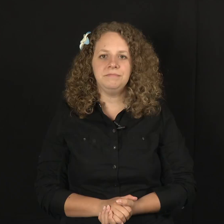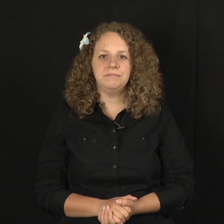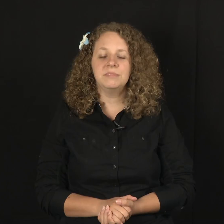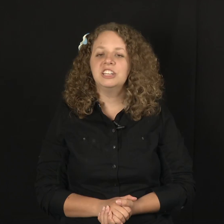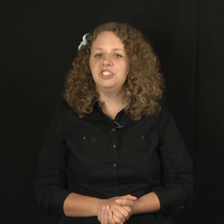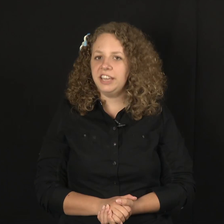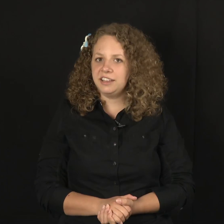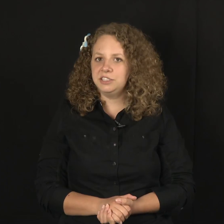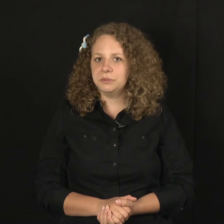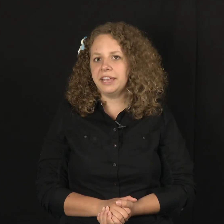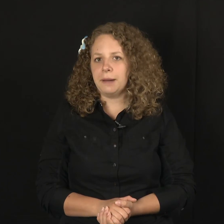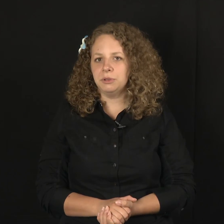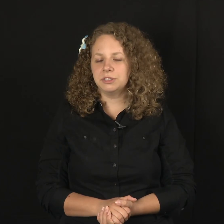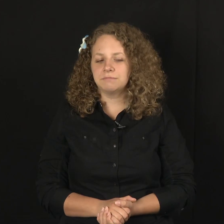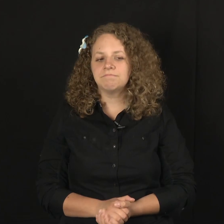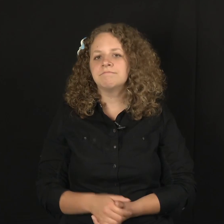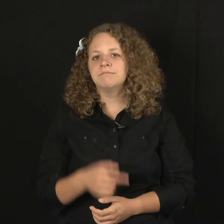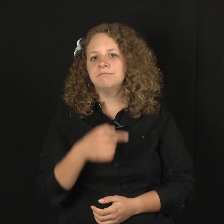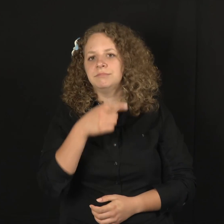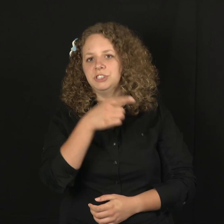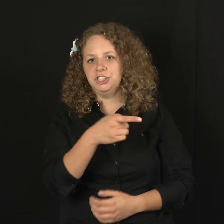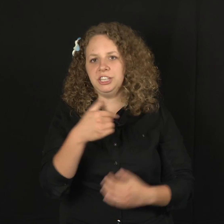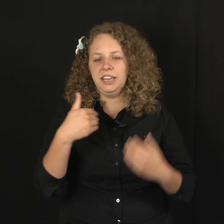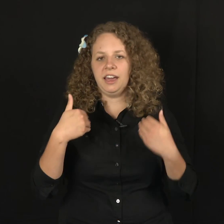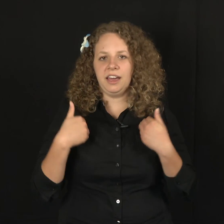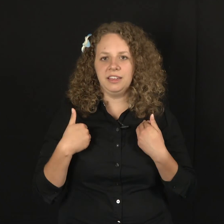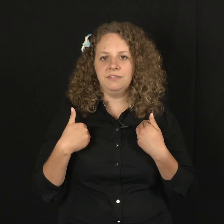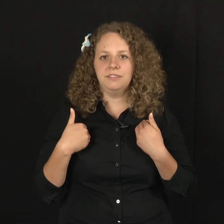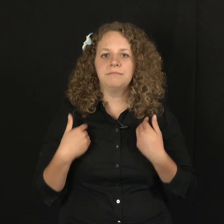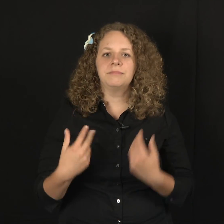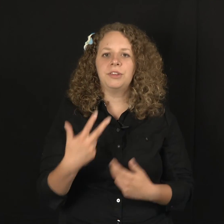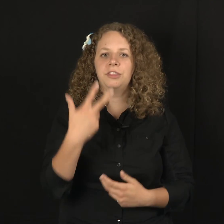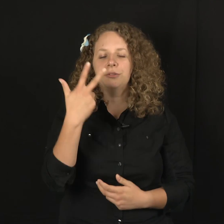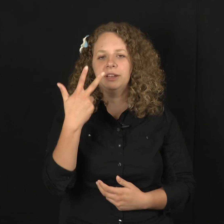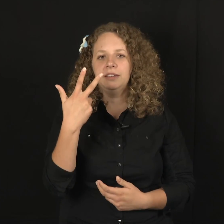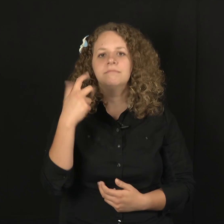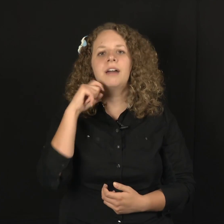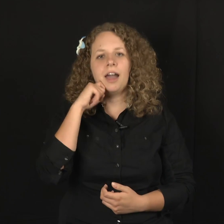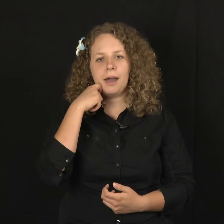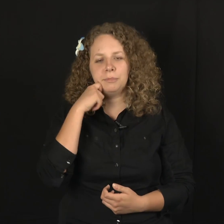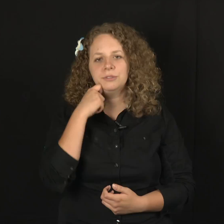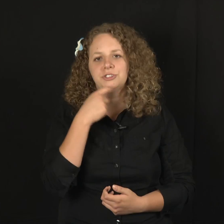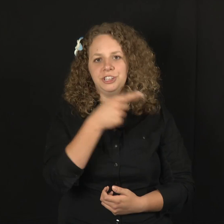She has three apples. She. Three. Apples. She.